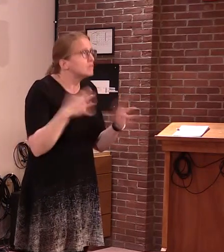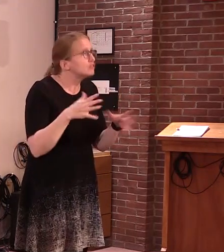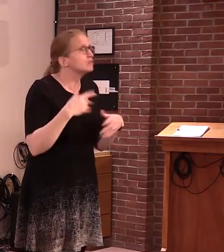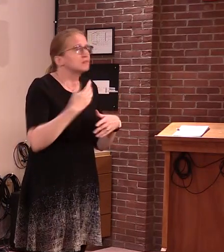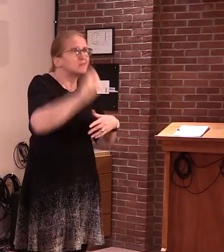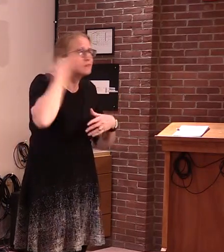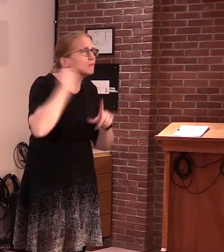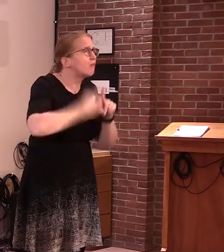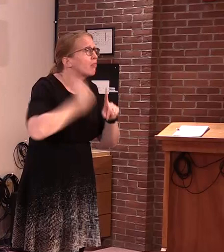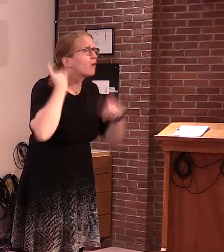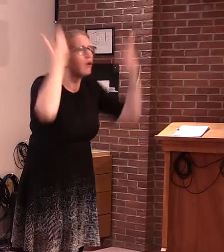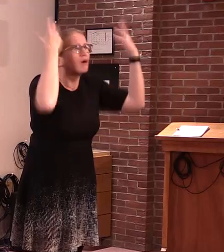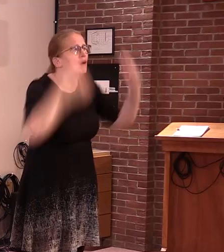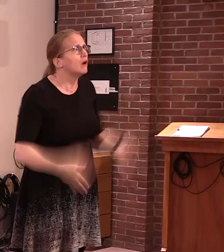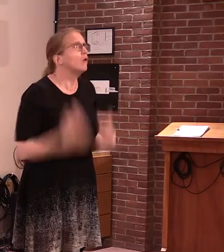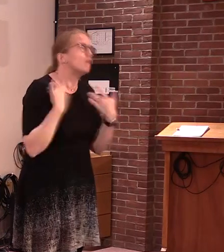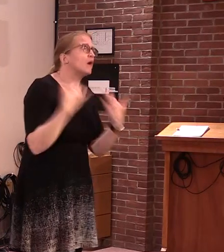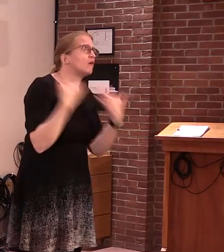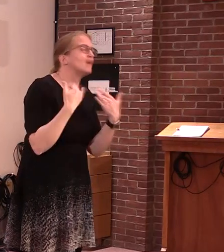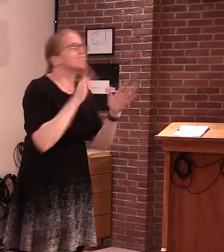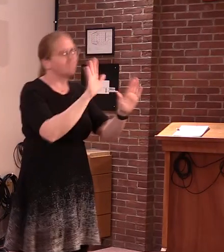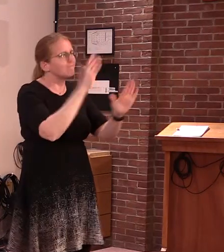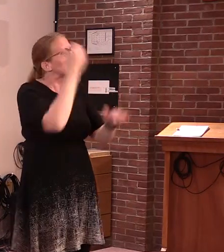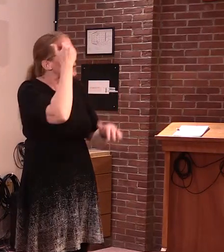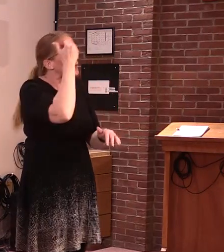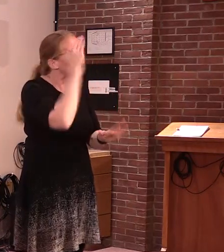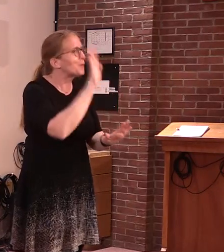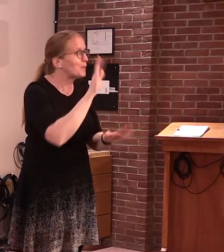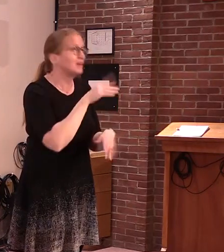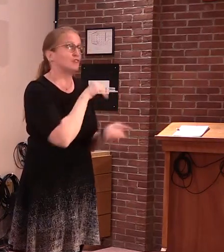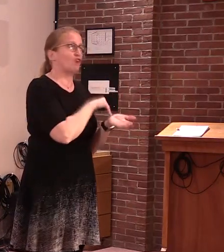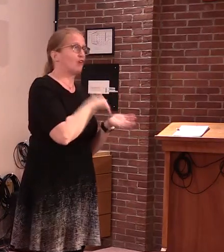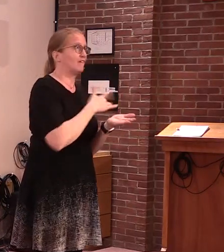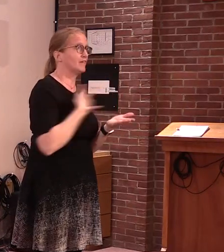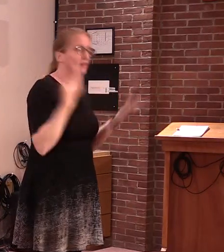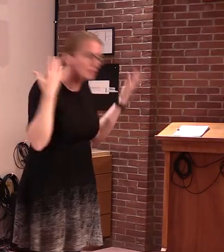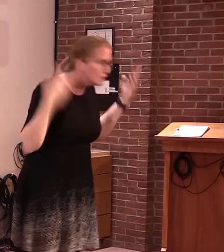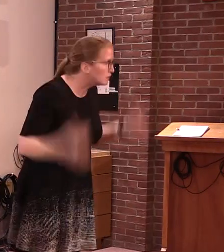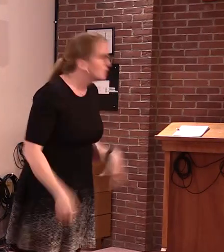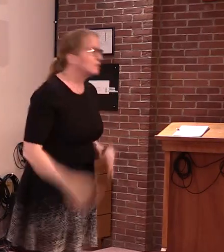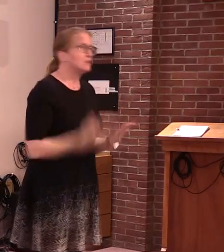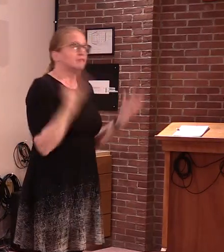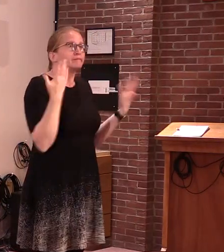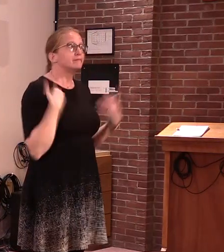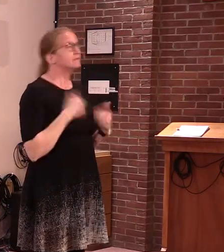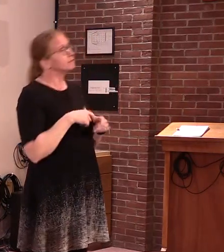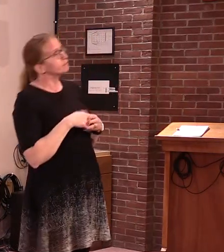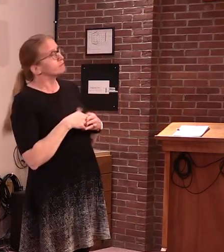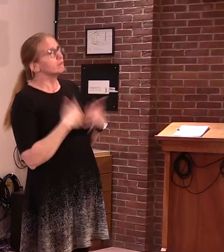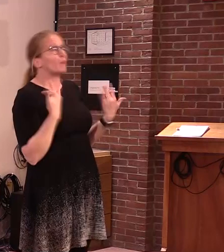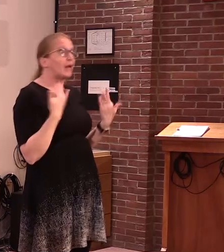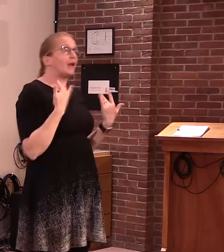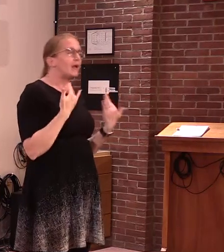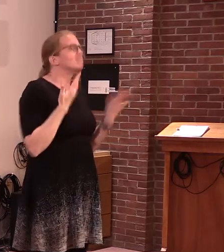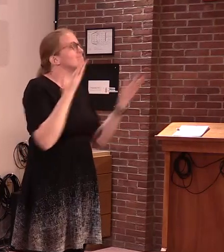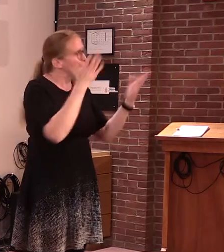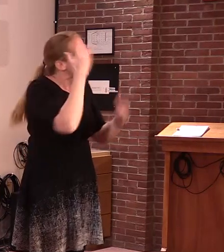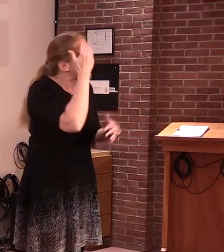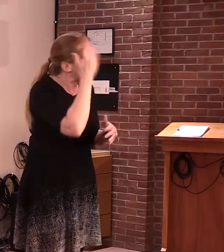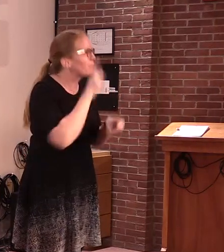sure that everyone understood where we stood in terms of reopening our healthcare system.